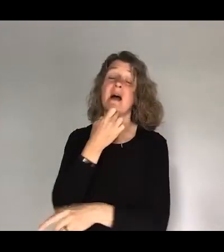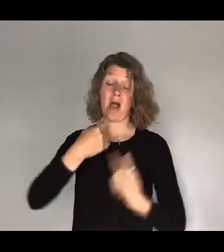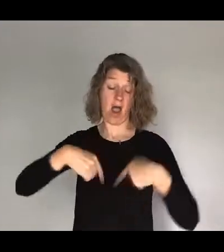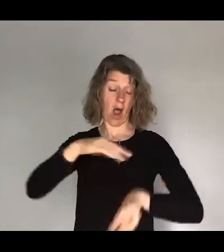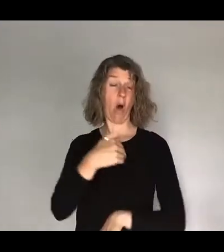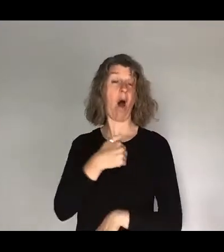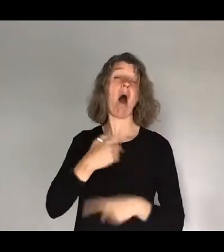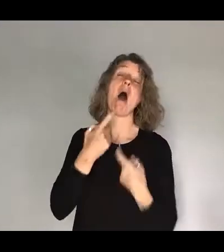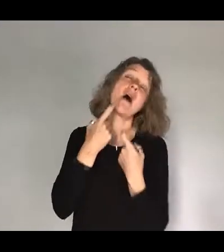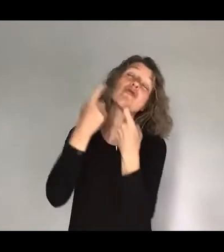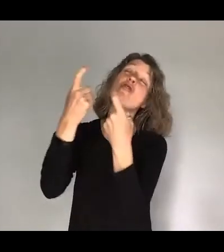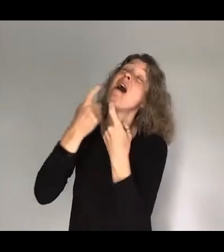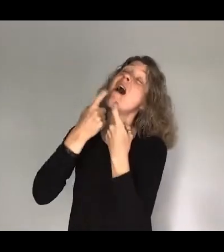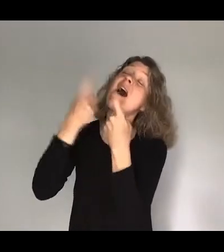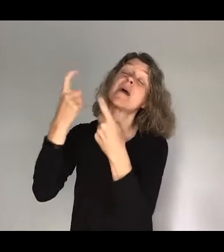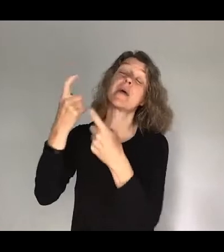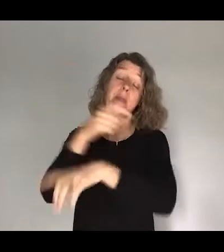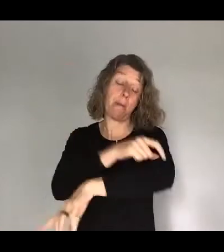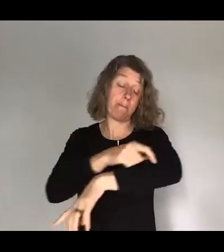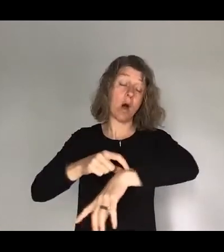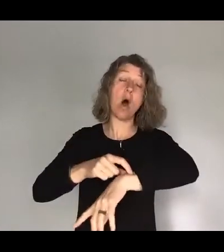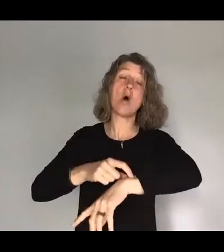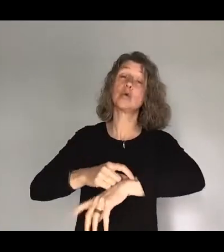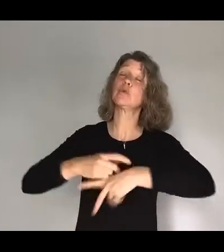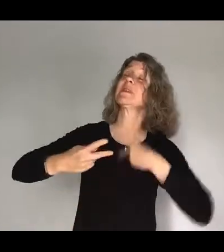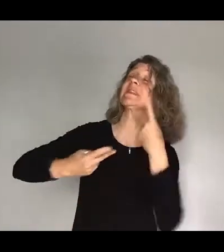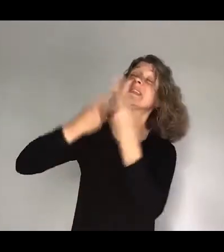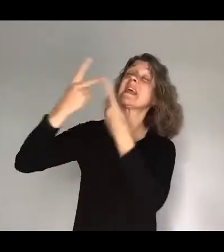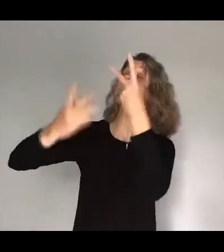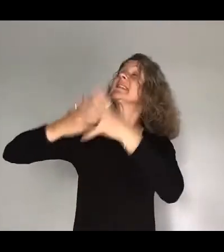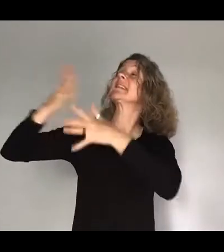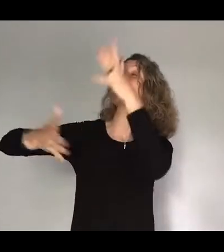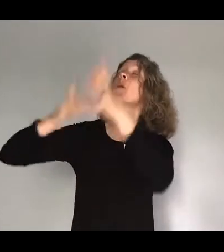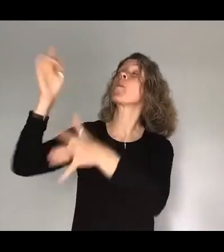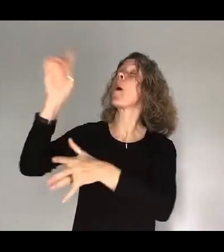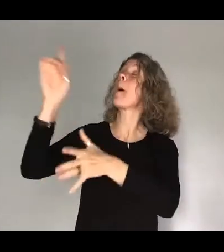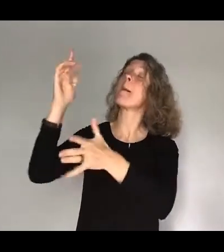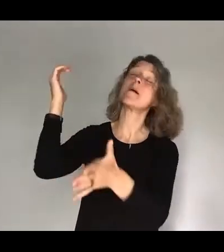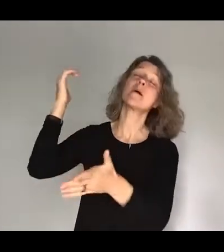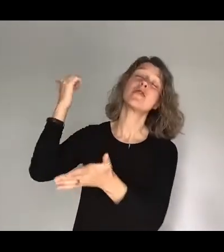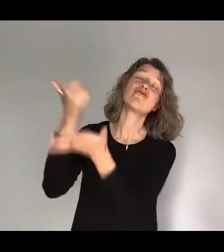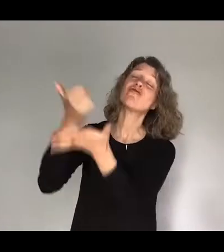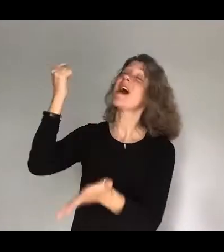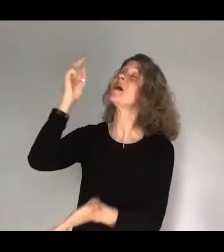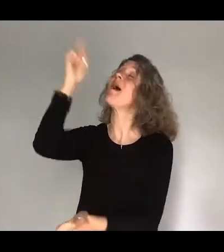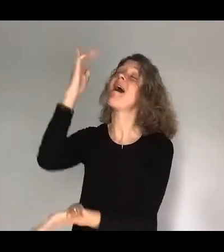will cry. These bones will sing. Great are